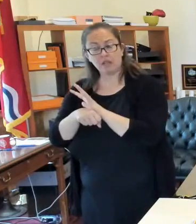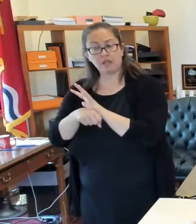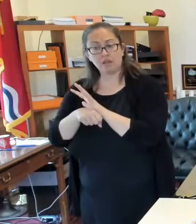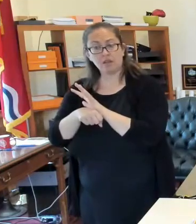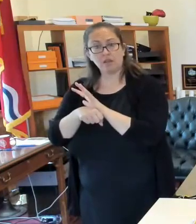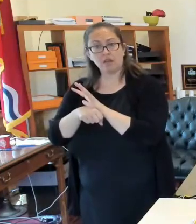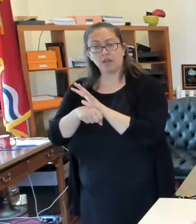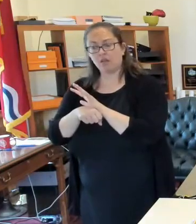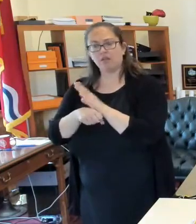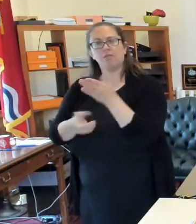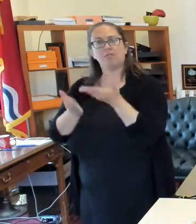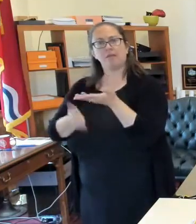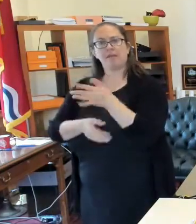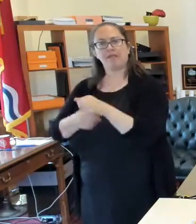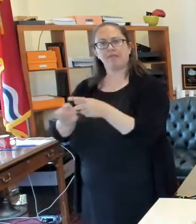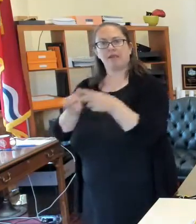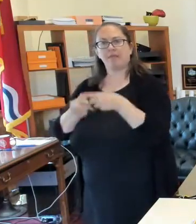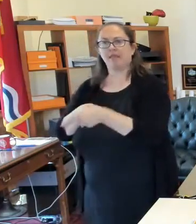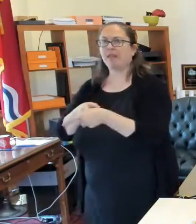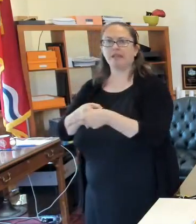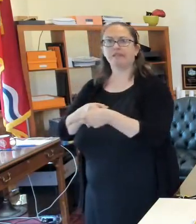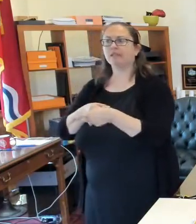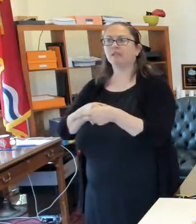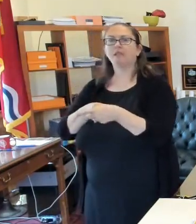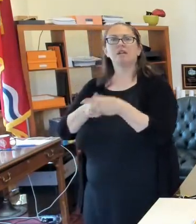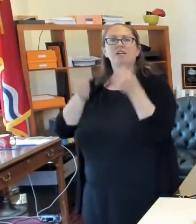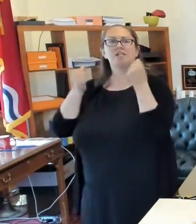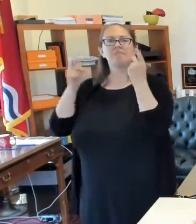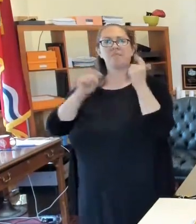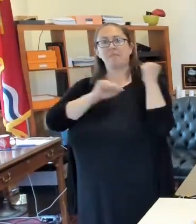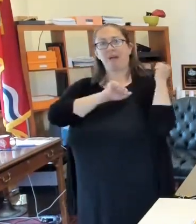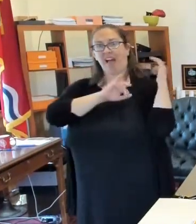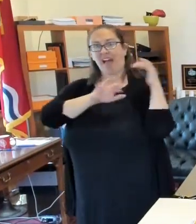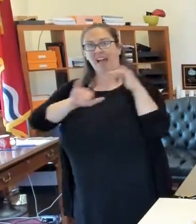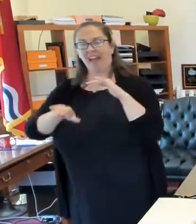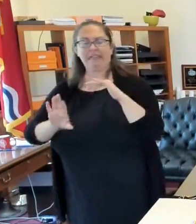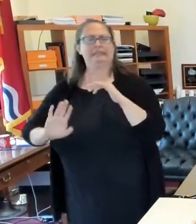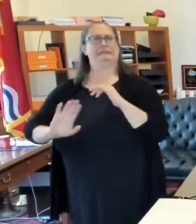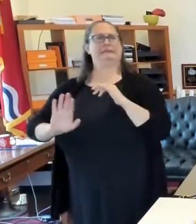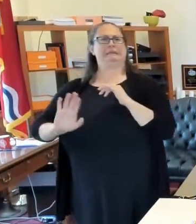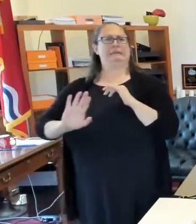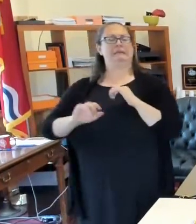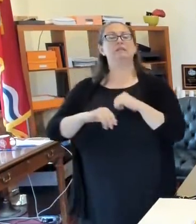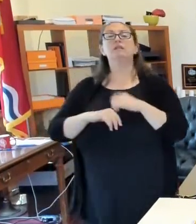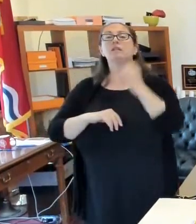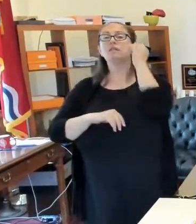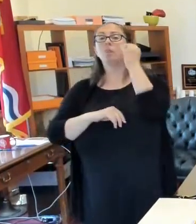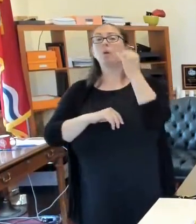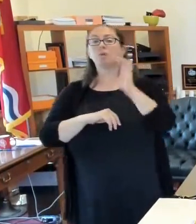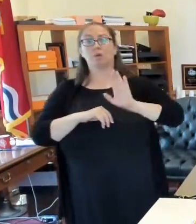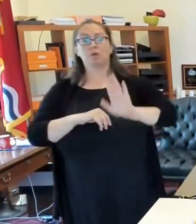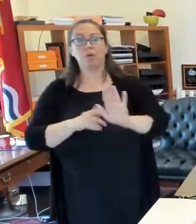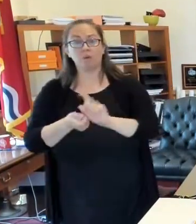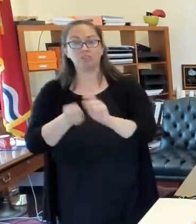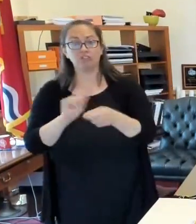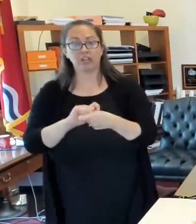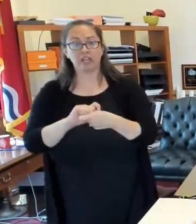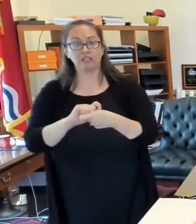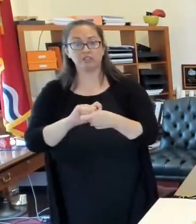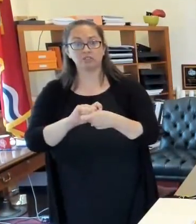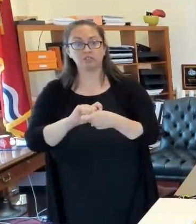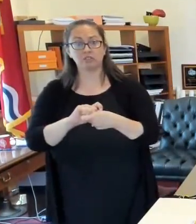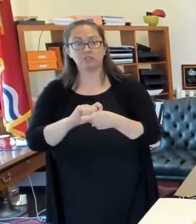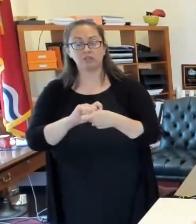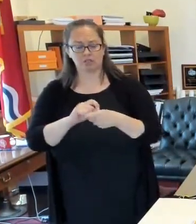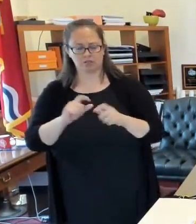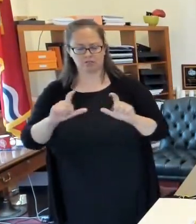they were in locations where you didn't want a lot of people walking in. If your polling place changed, your little three by five